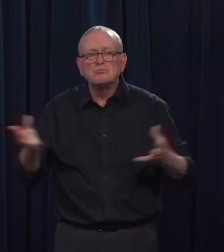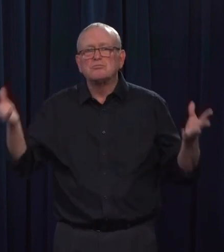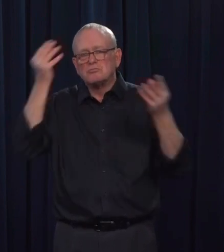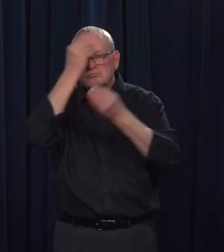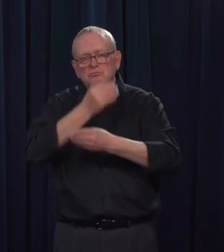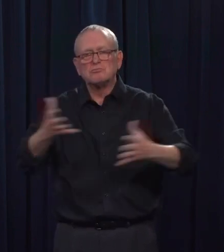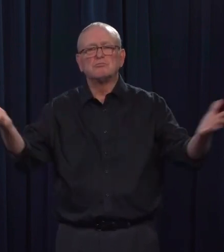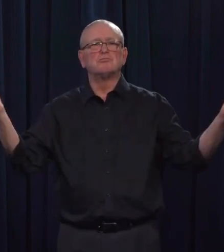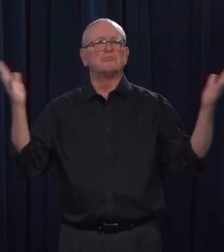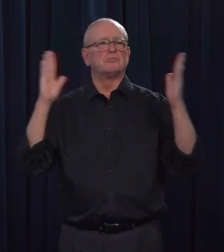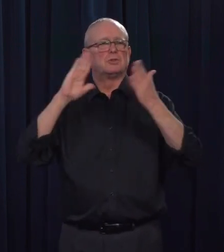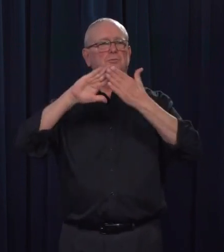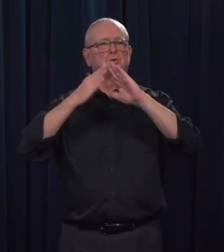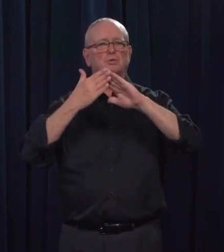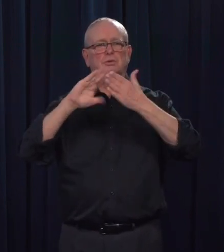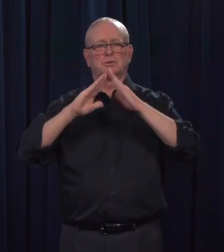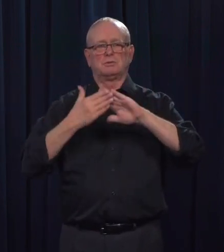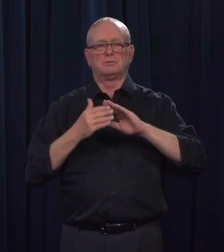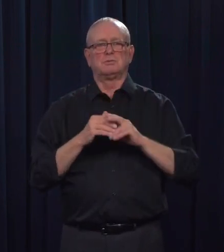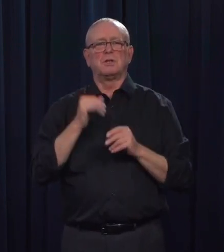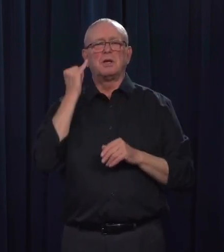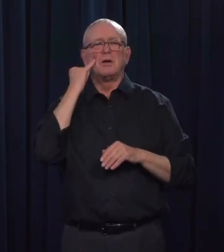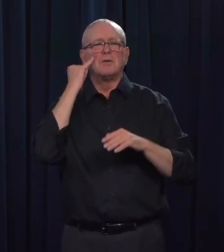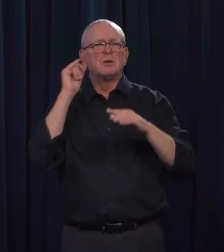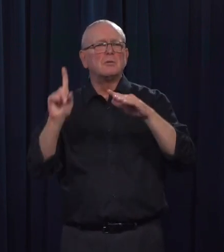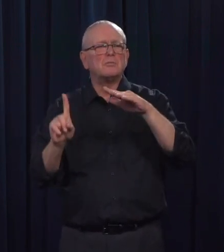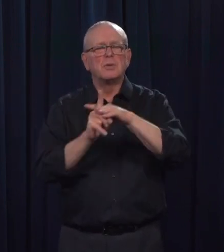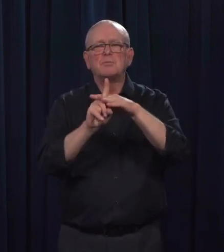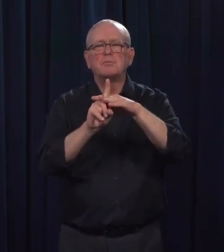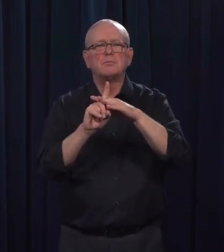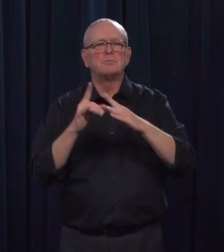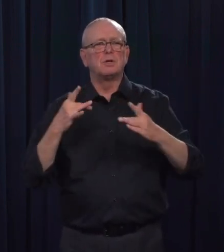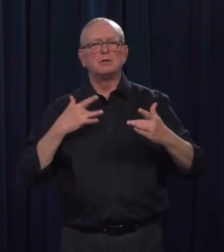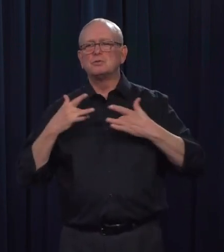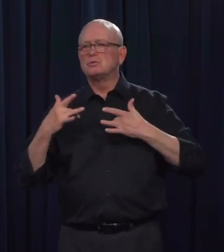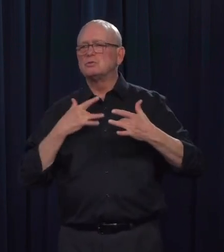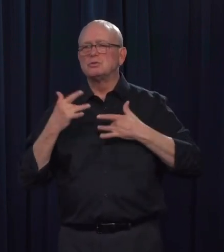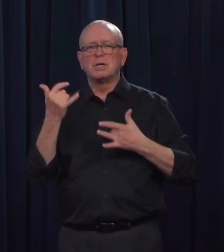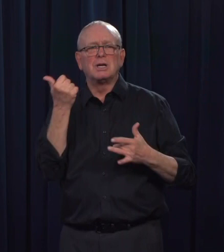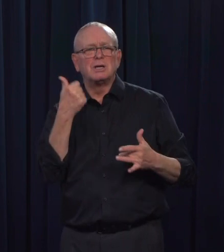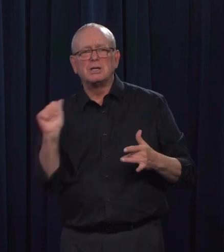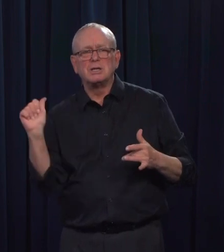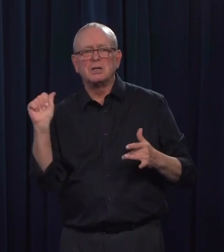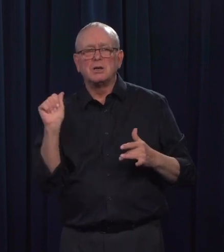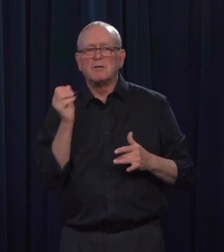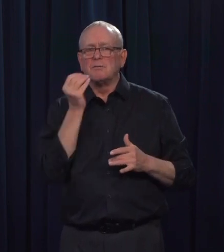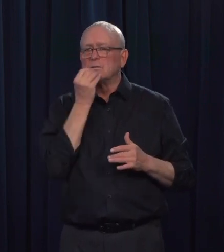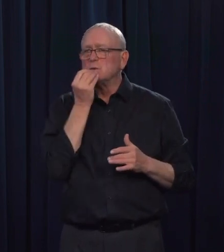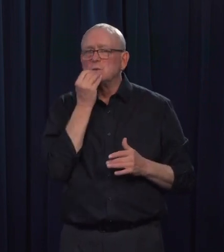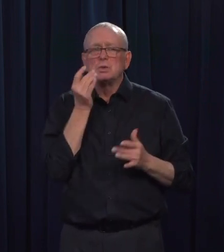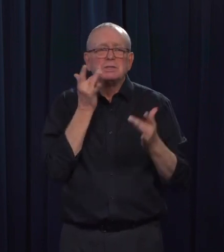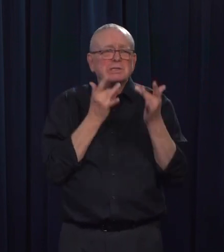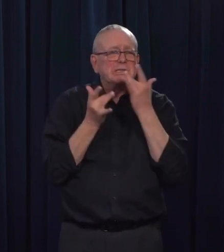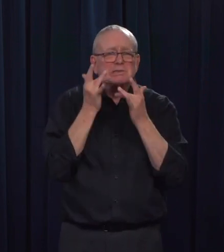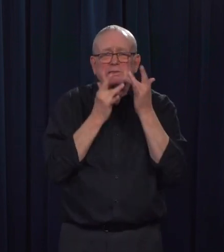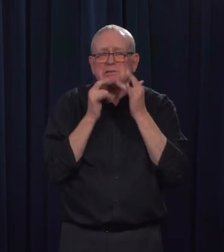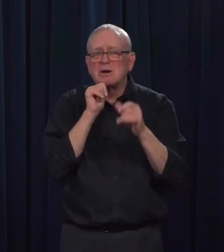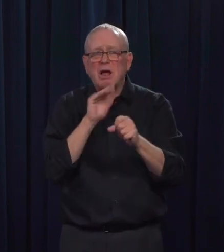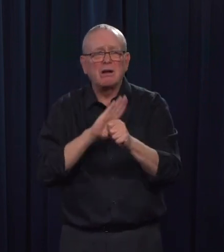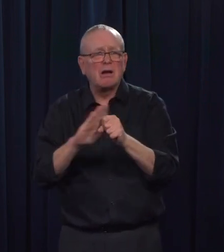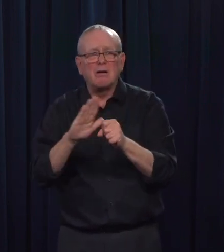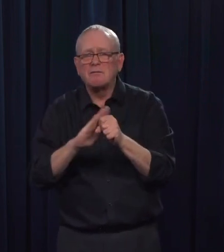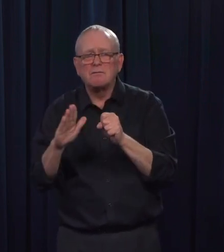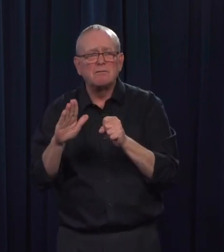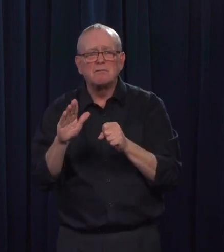alerted quickly to issues of concern, such as any that might arise around food supply, and immediately put government resources